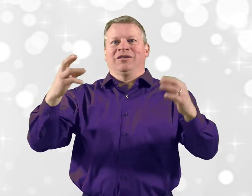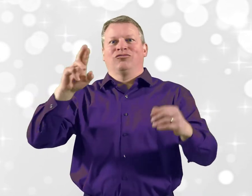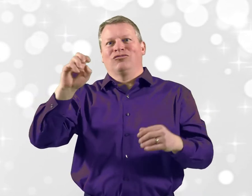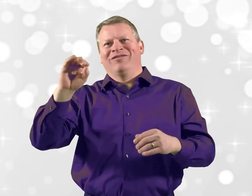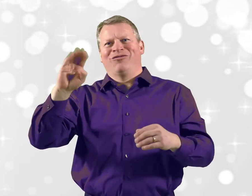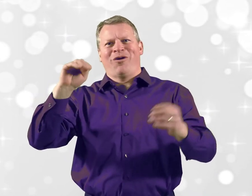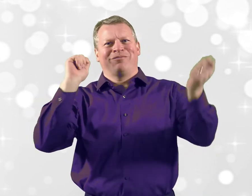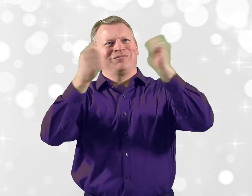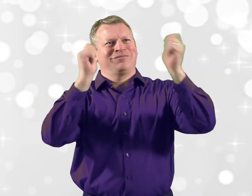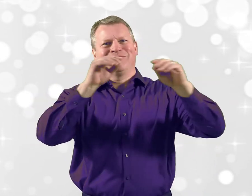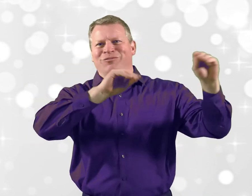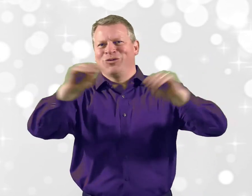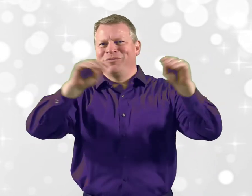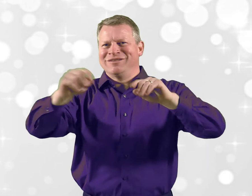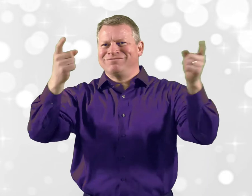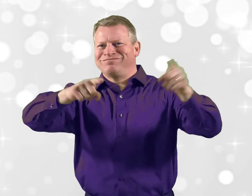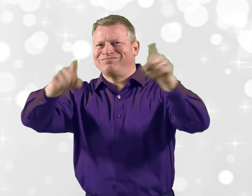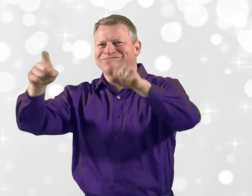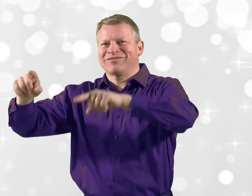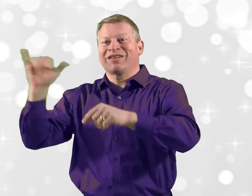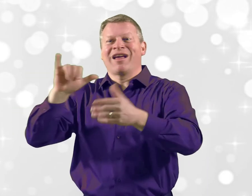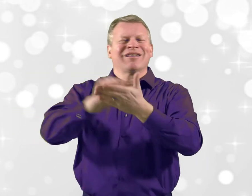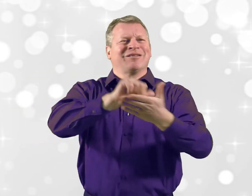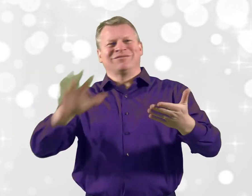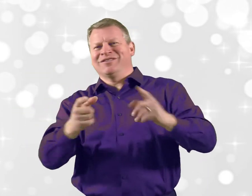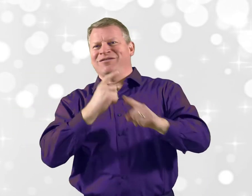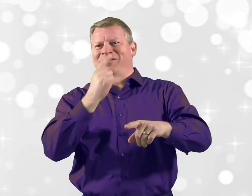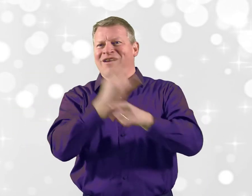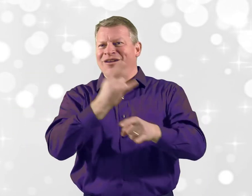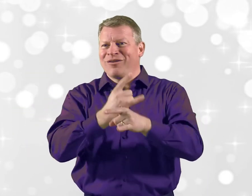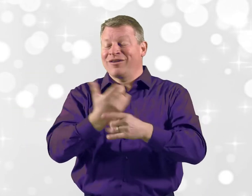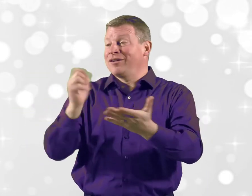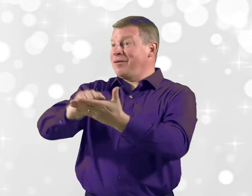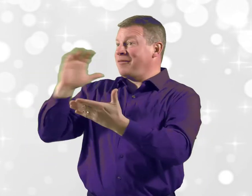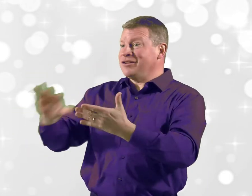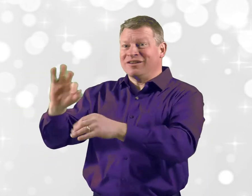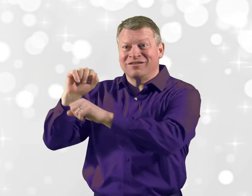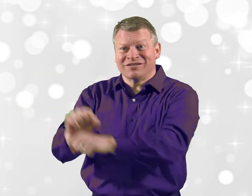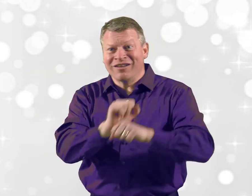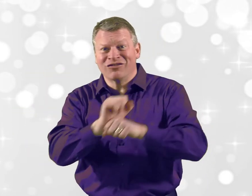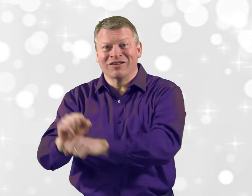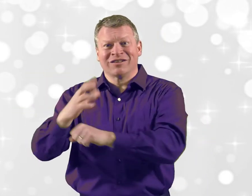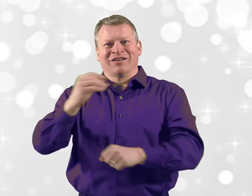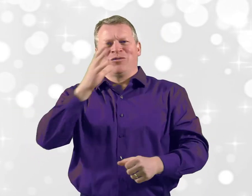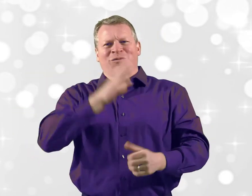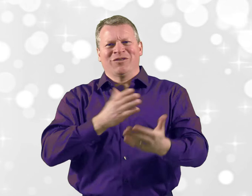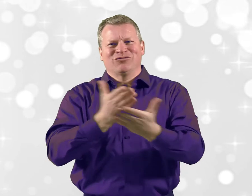time, reform movements such as temperance, abstaining from alcohol, abolition